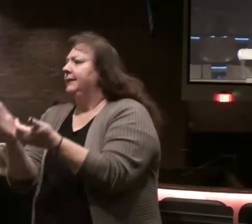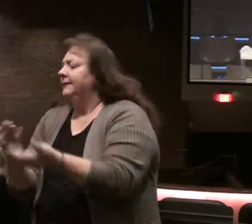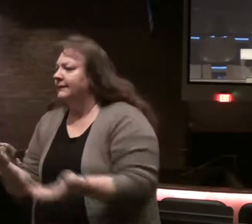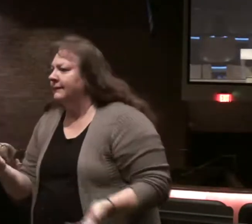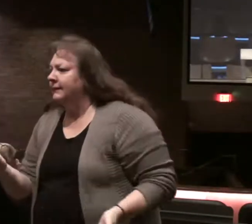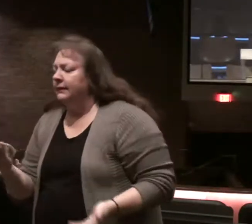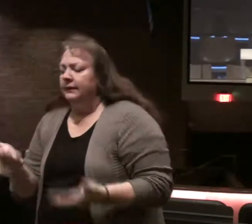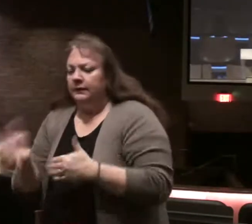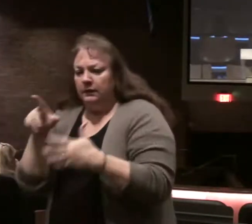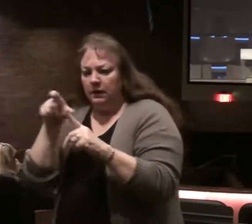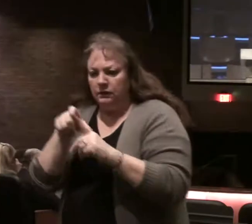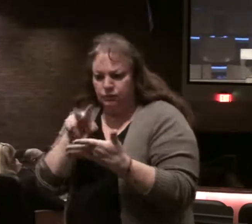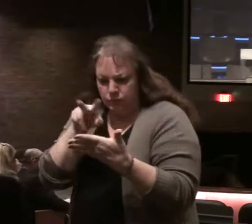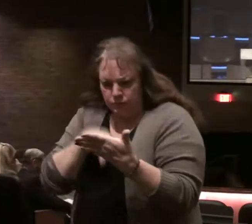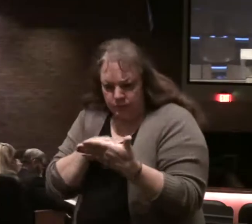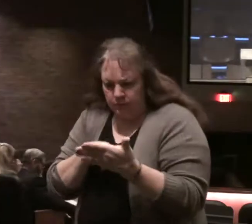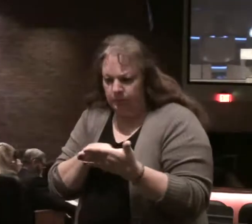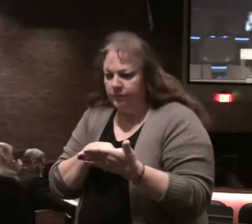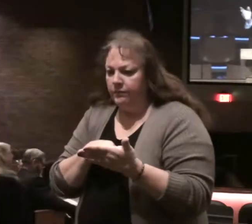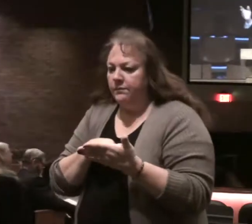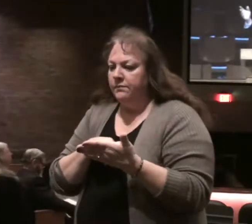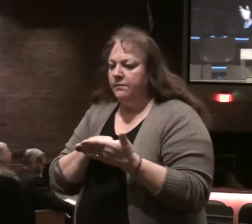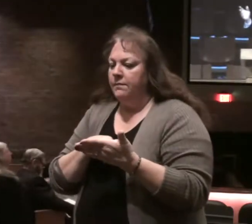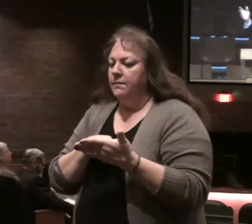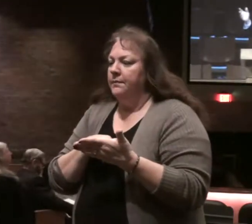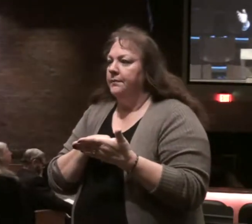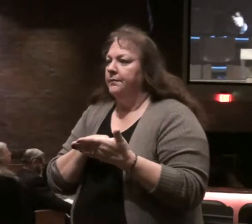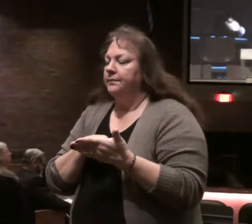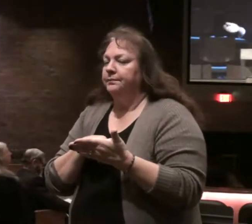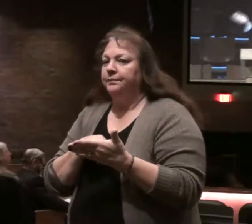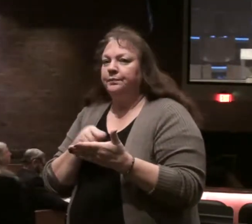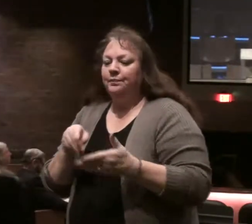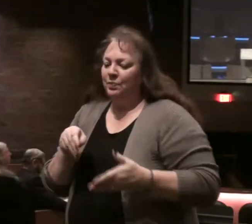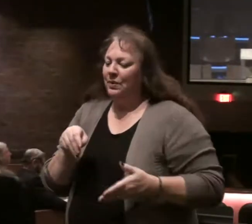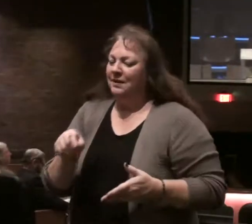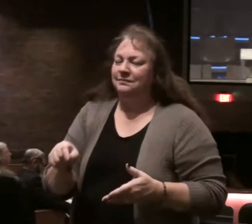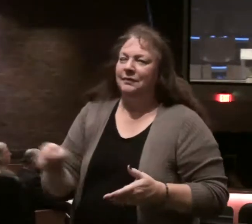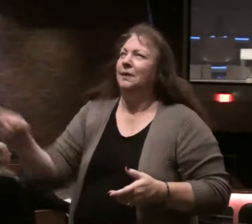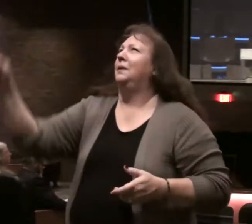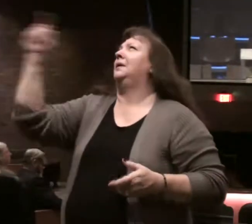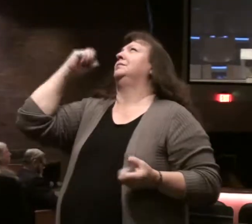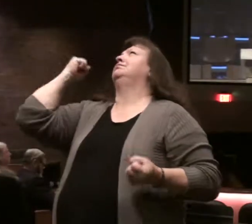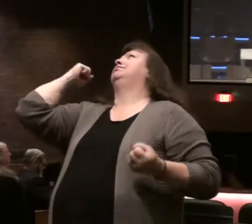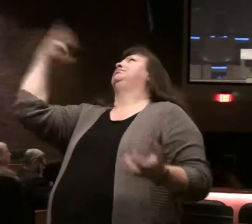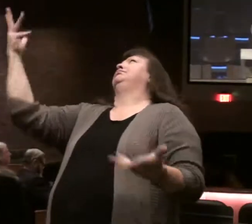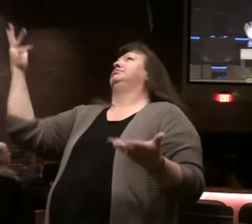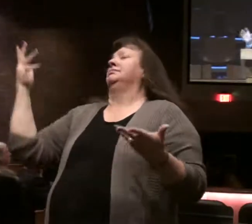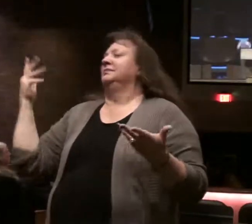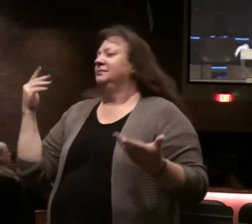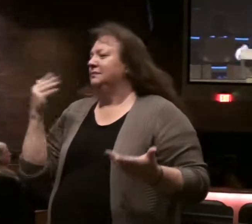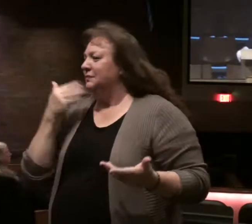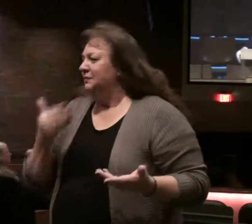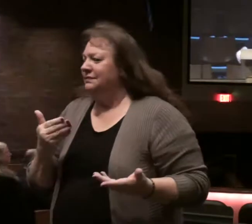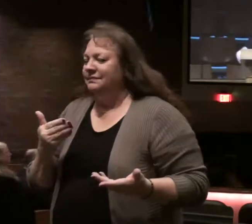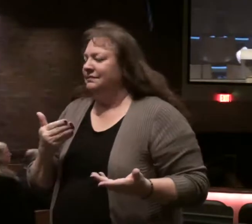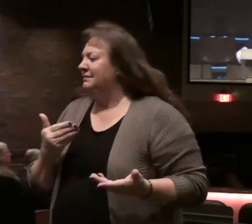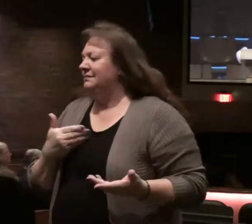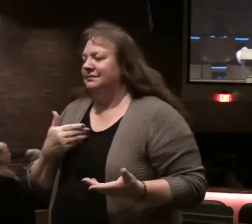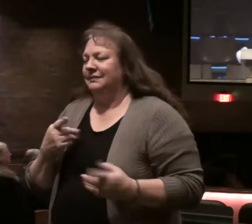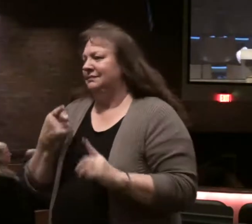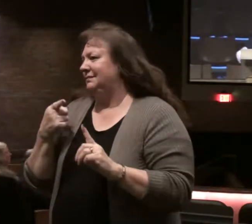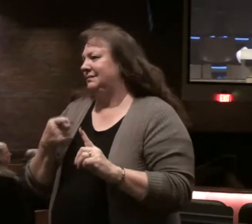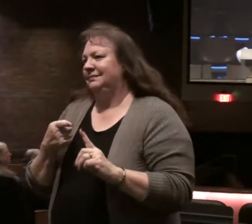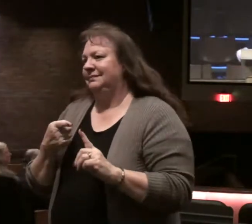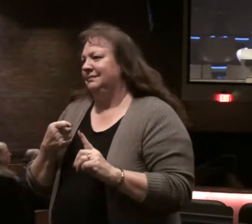You're in God's word and so I see the blessing and boy, you're going to get it returned twentyfold. That's not the idea.